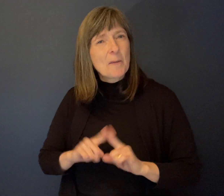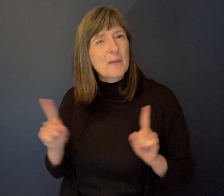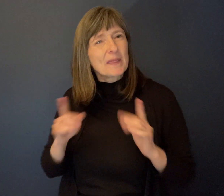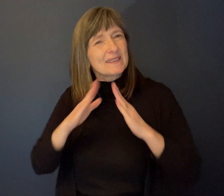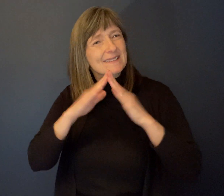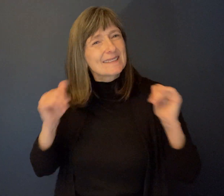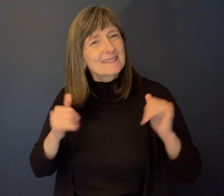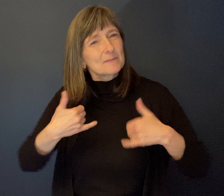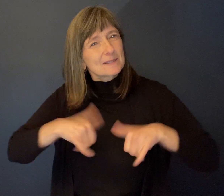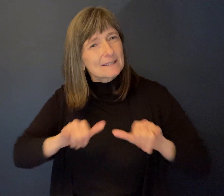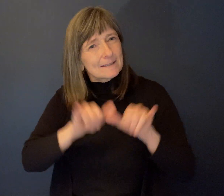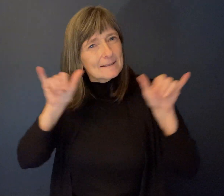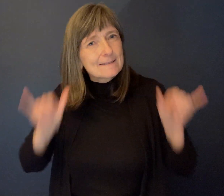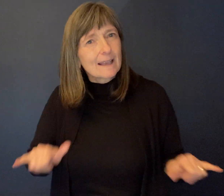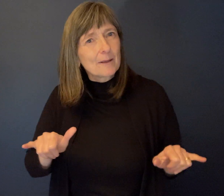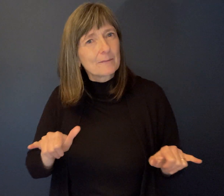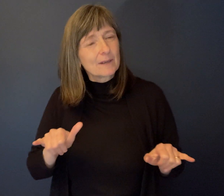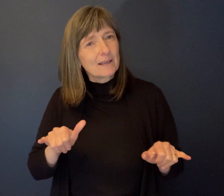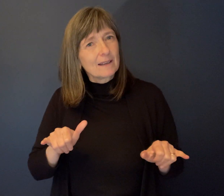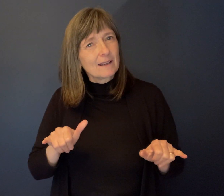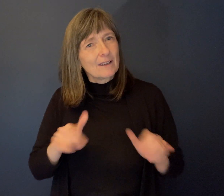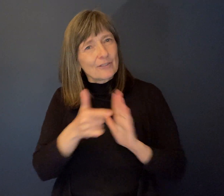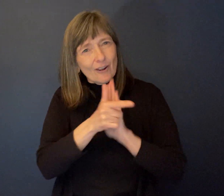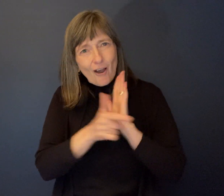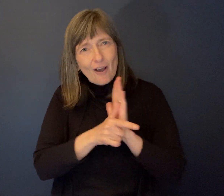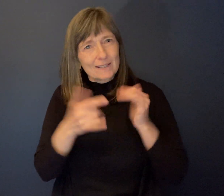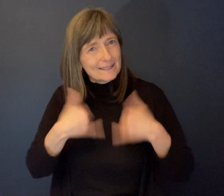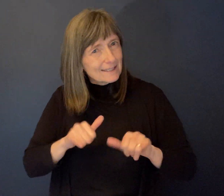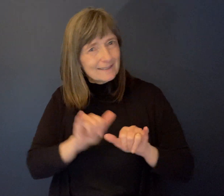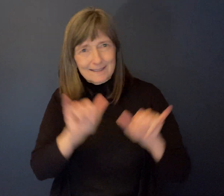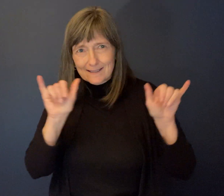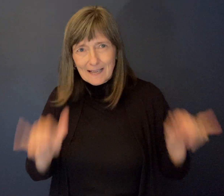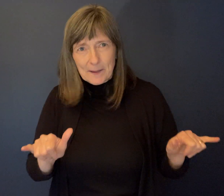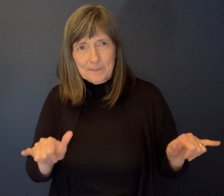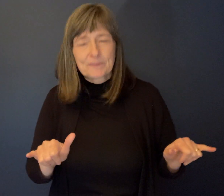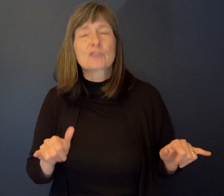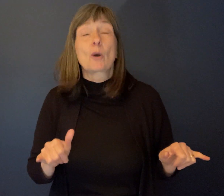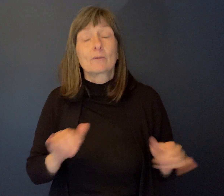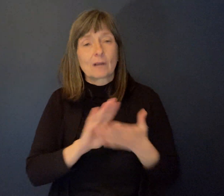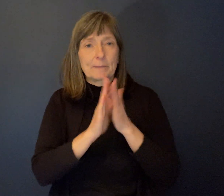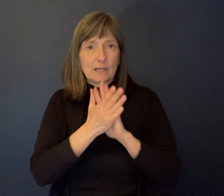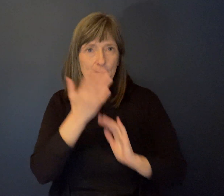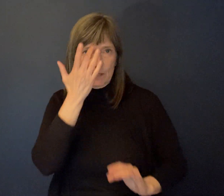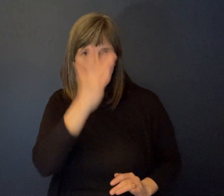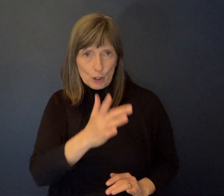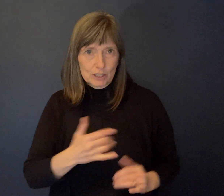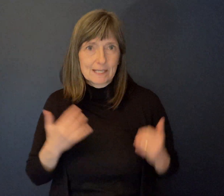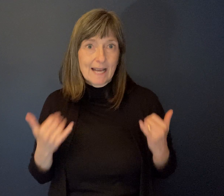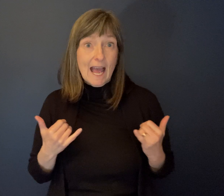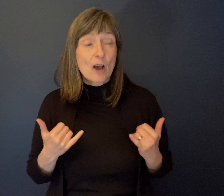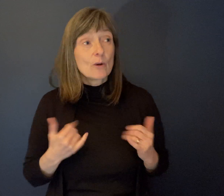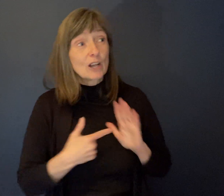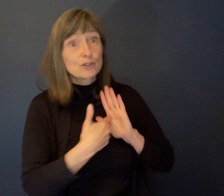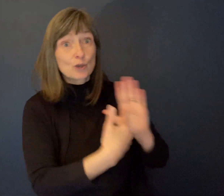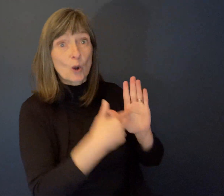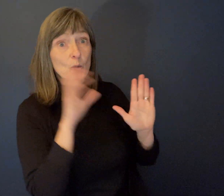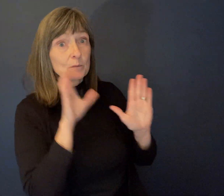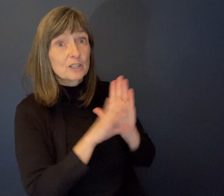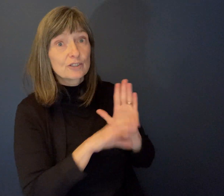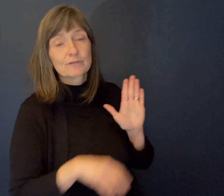to that legislation. It was still there. So of course I did smarten up and I no longer provided that information to them. I just showed them clearly